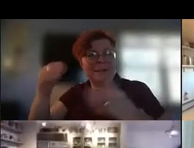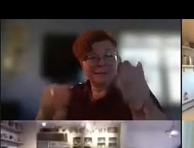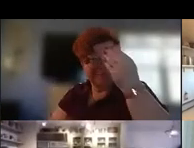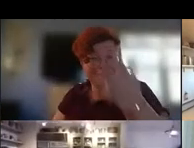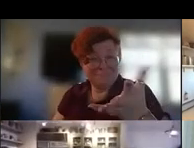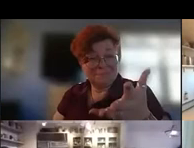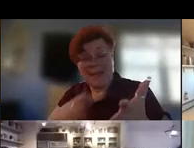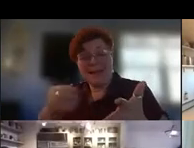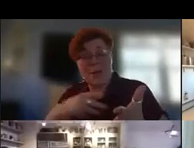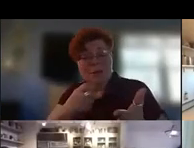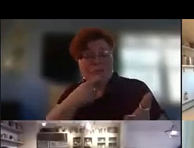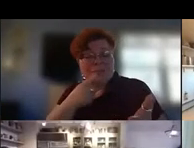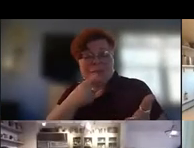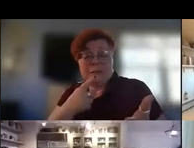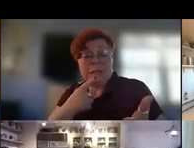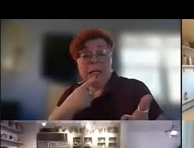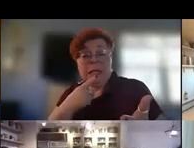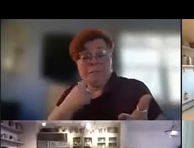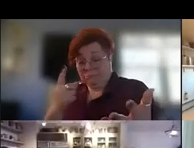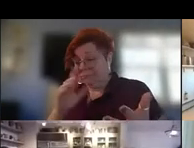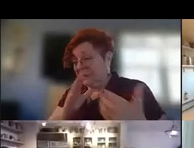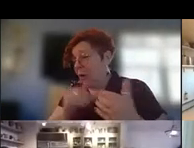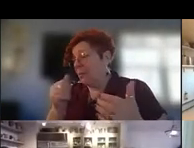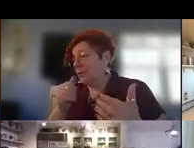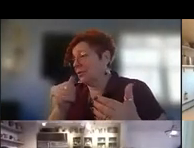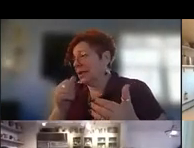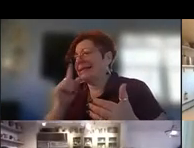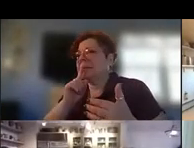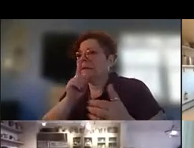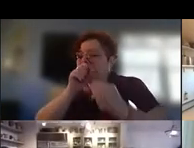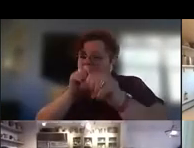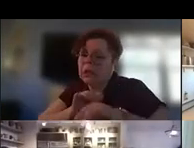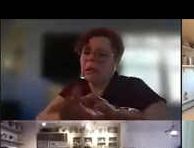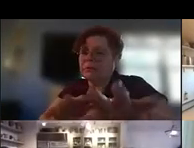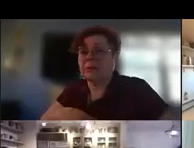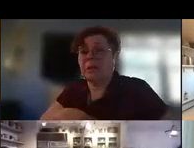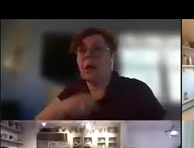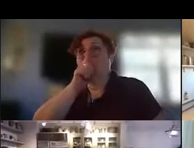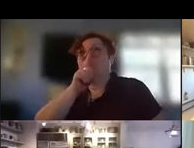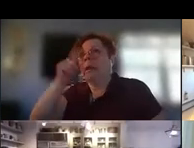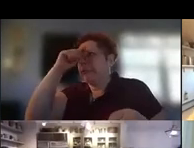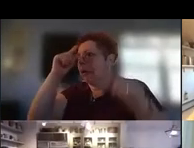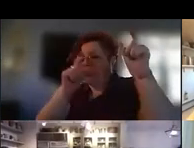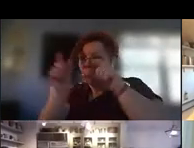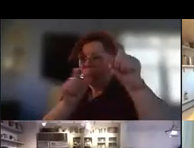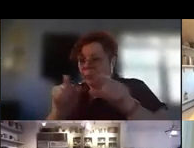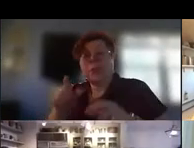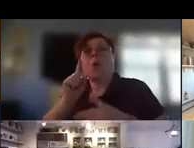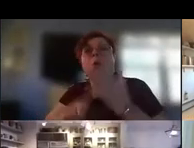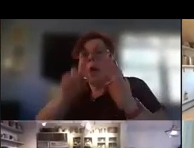want to say it spills i don't construct it and often the ones that spill are the ones that are the poems